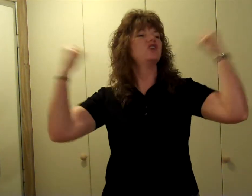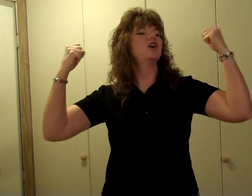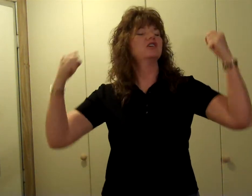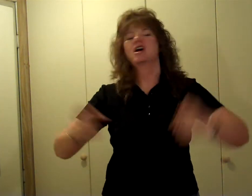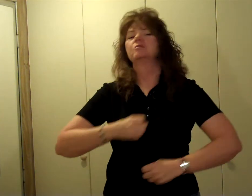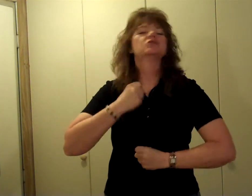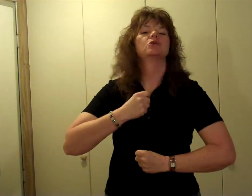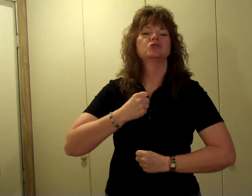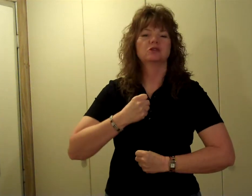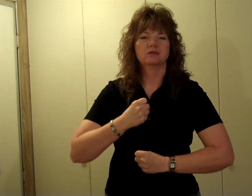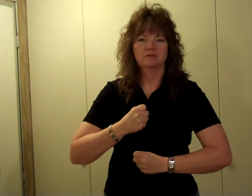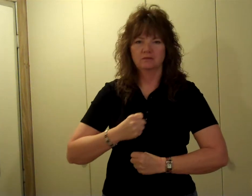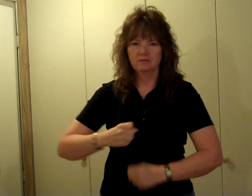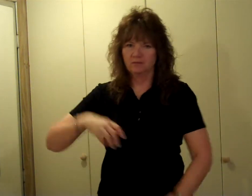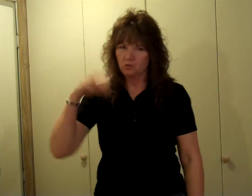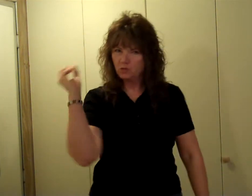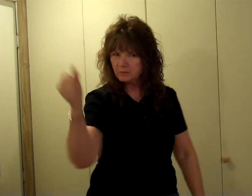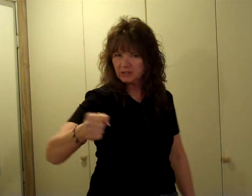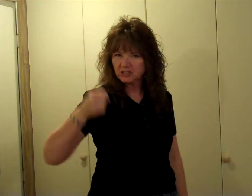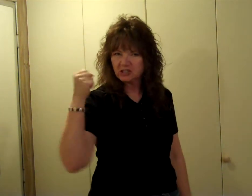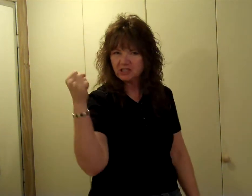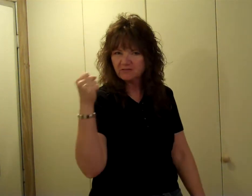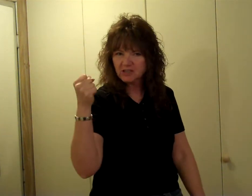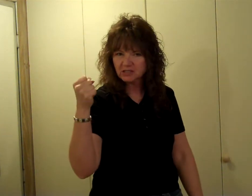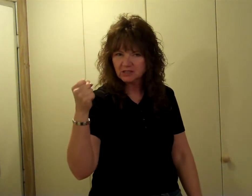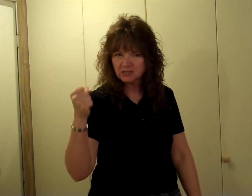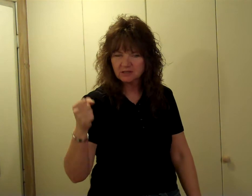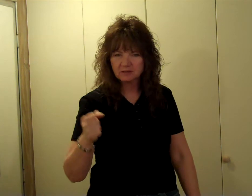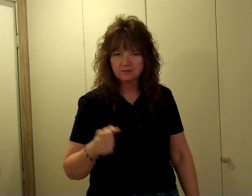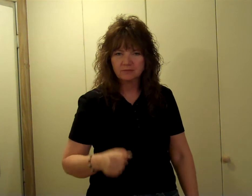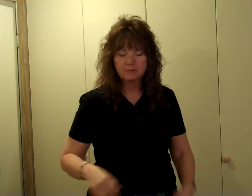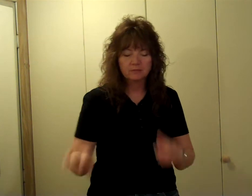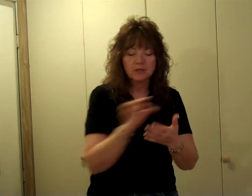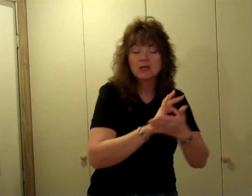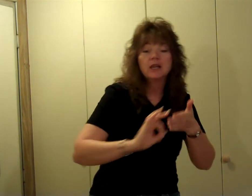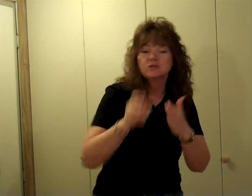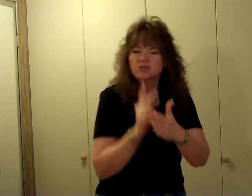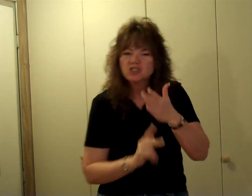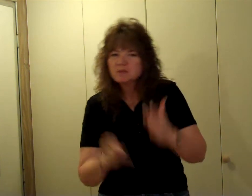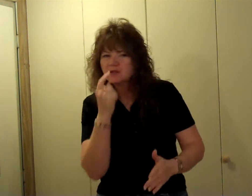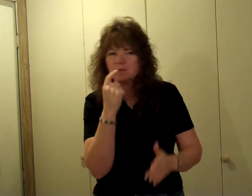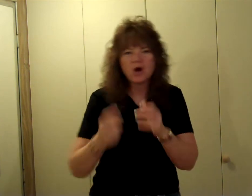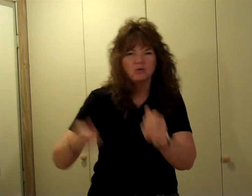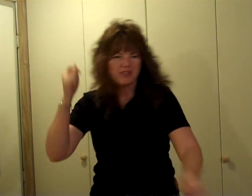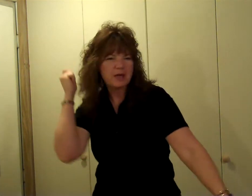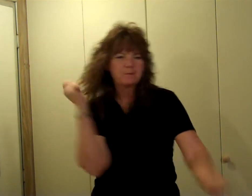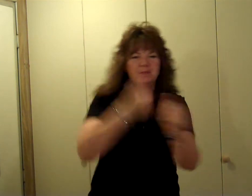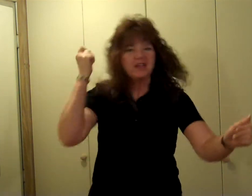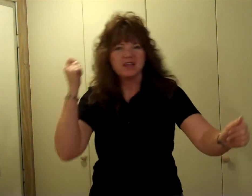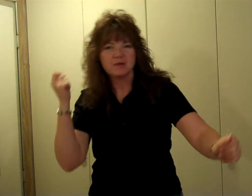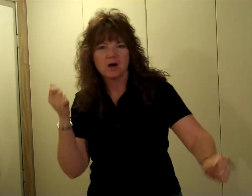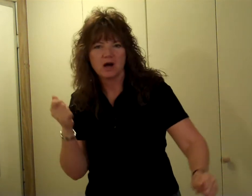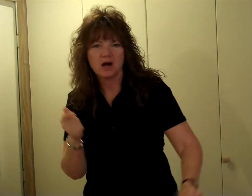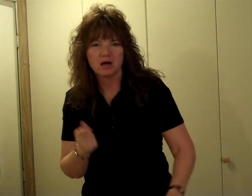strong armed soldier, the whip cleansed in his fist. Laced with chips of bone, they beat him hard,